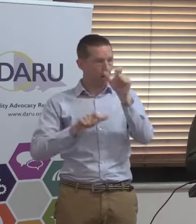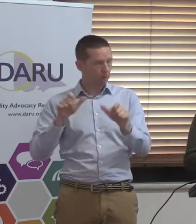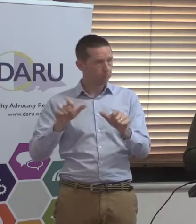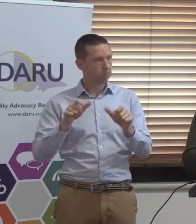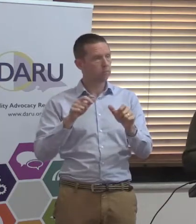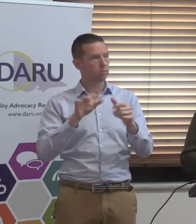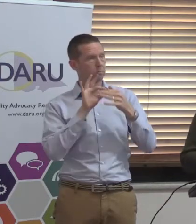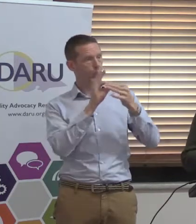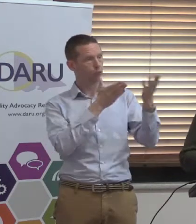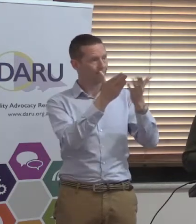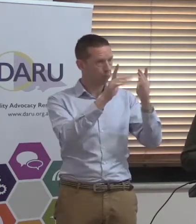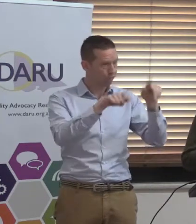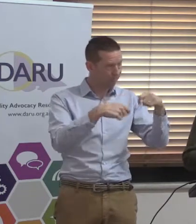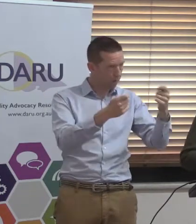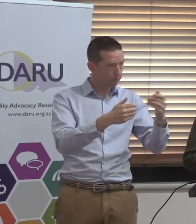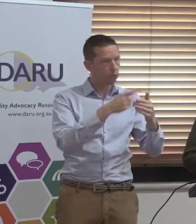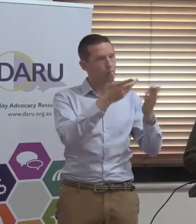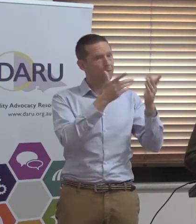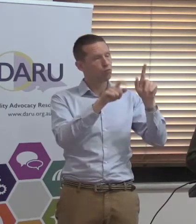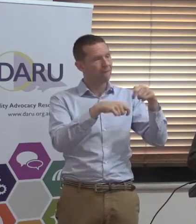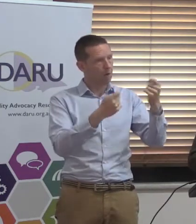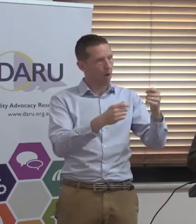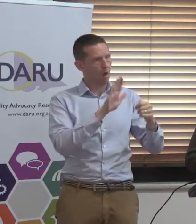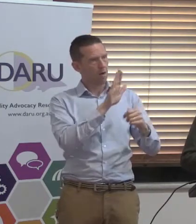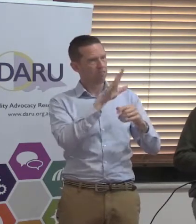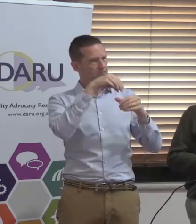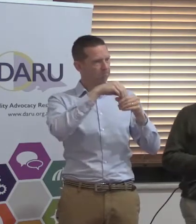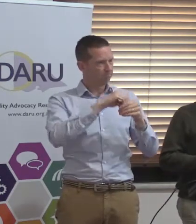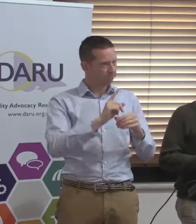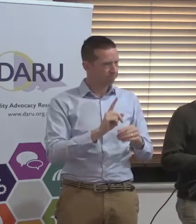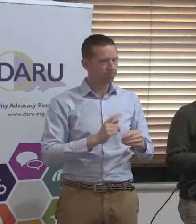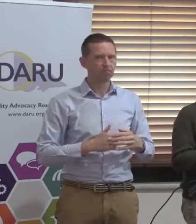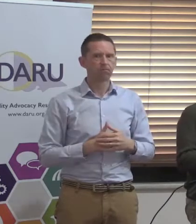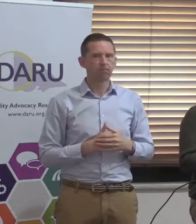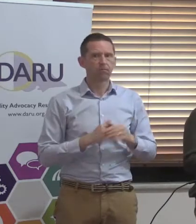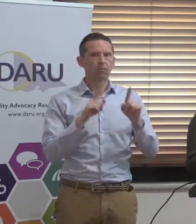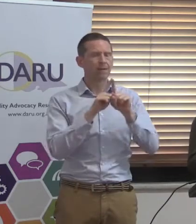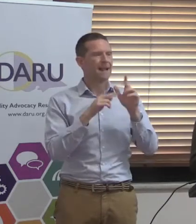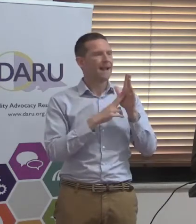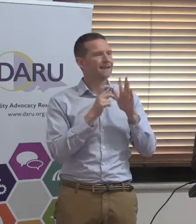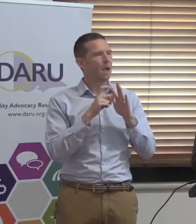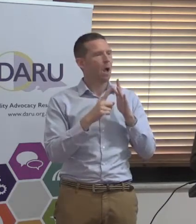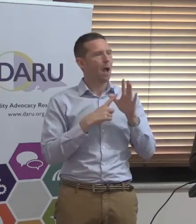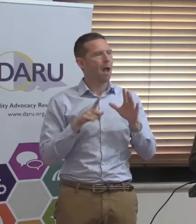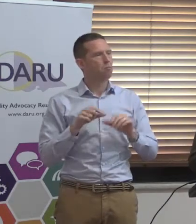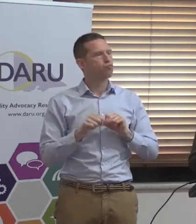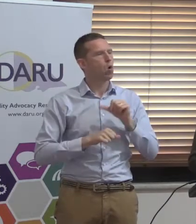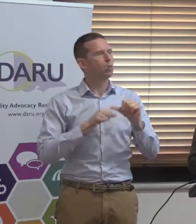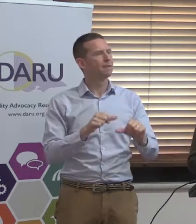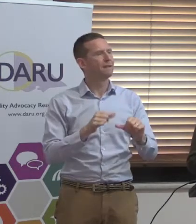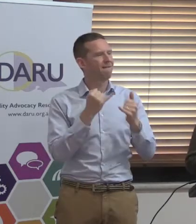service providers. The service providers are actually out there, the structure of the service providers. But also the NDIA process itself is very